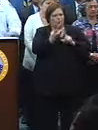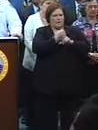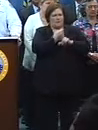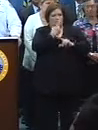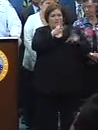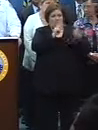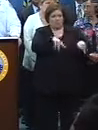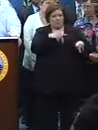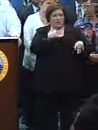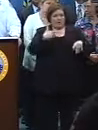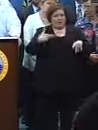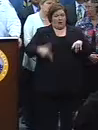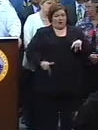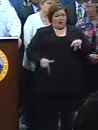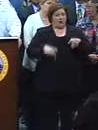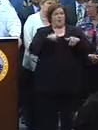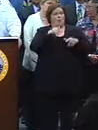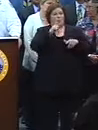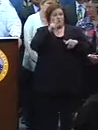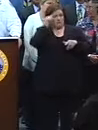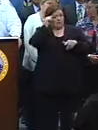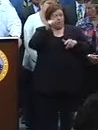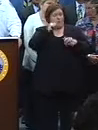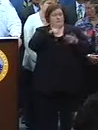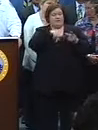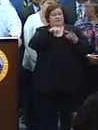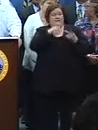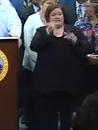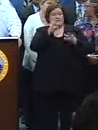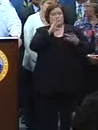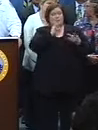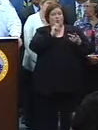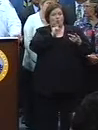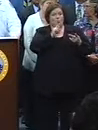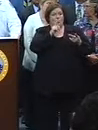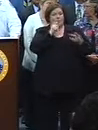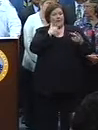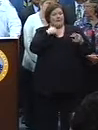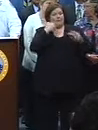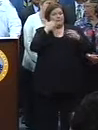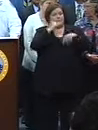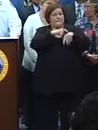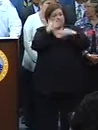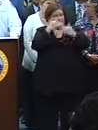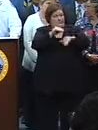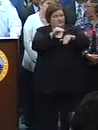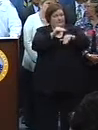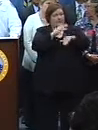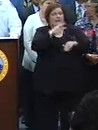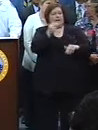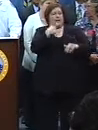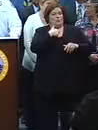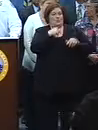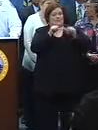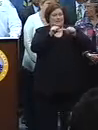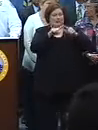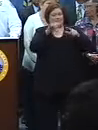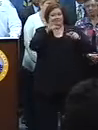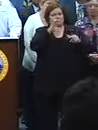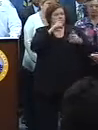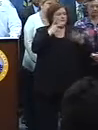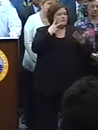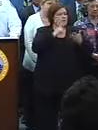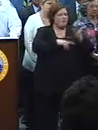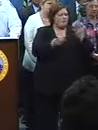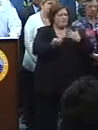One person for carrying a gun illegally who was an adult, and the 16-year-old had a curfew violation, and we continue to investigate what was their